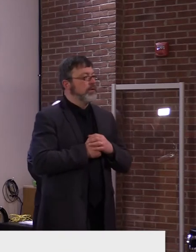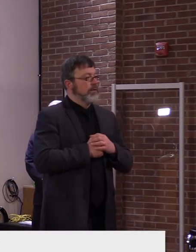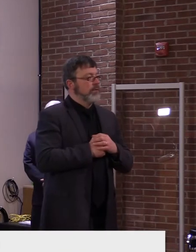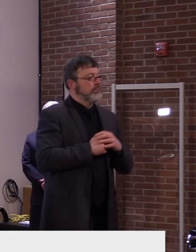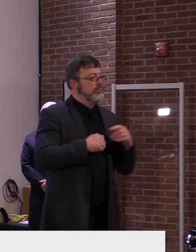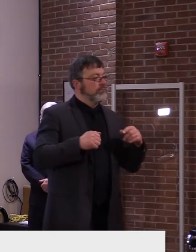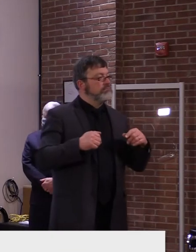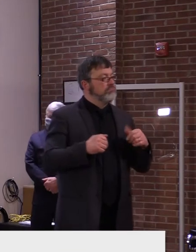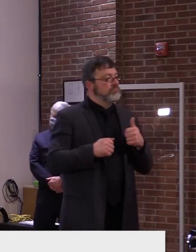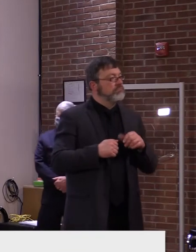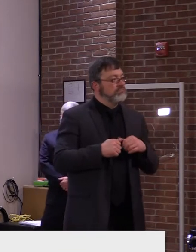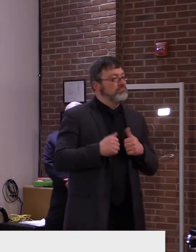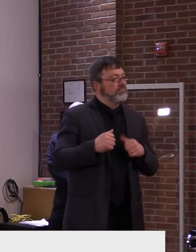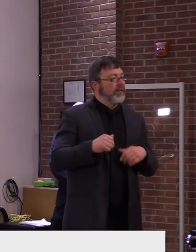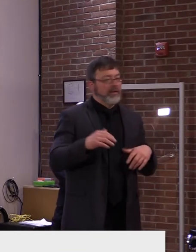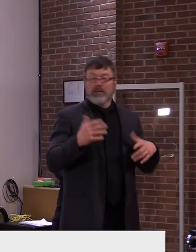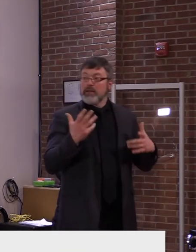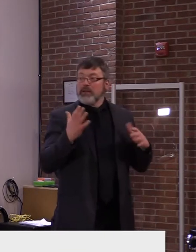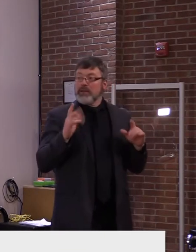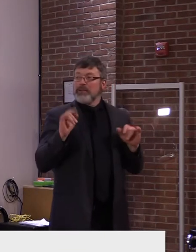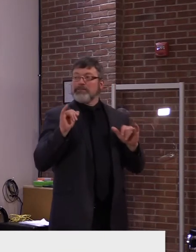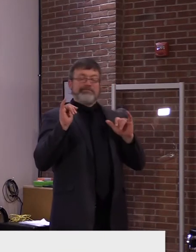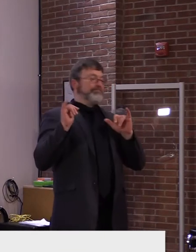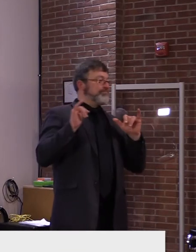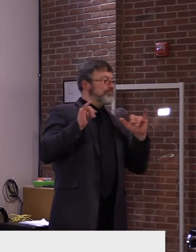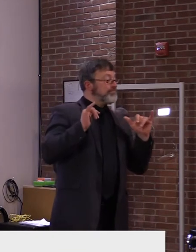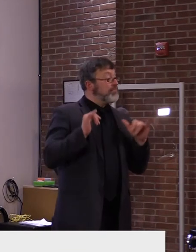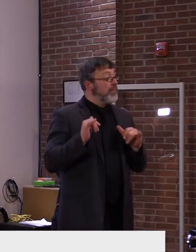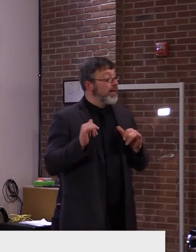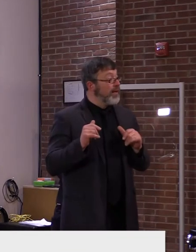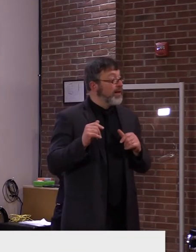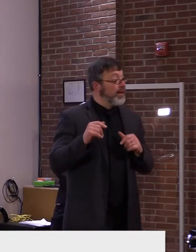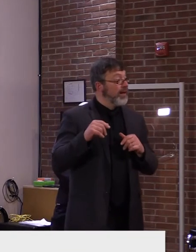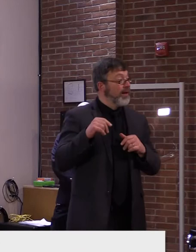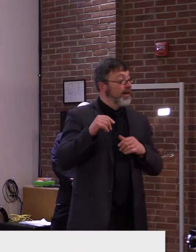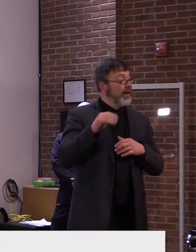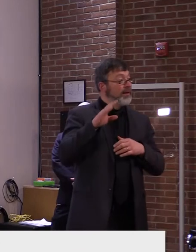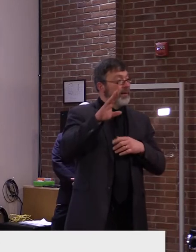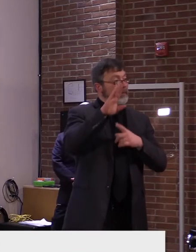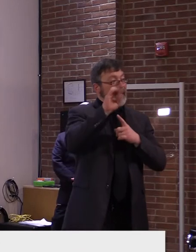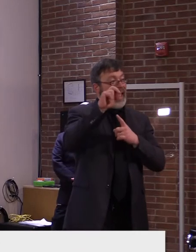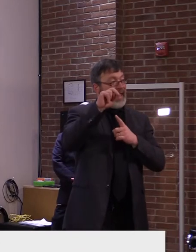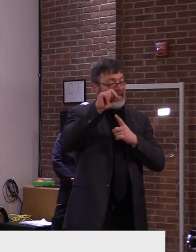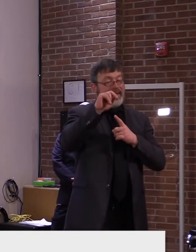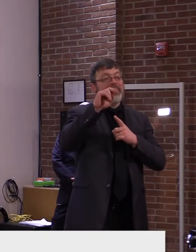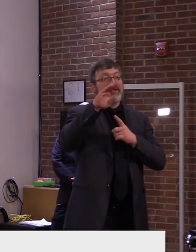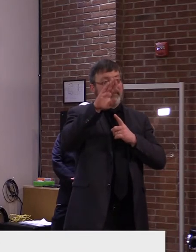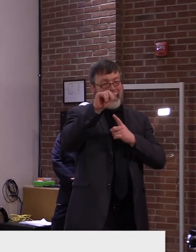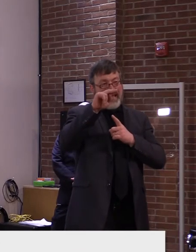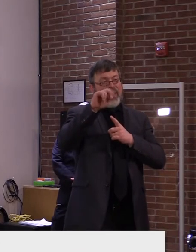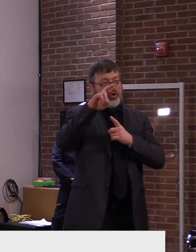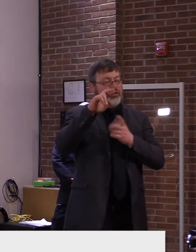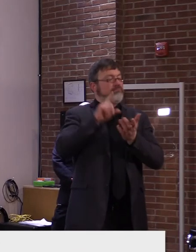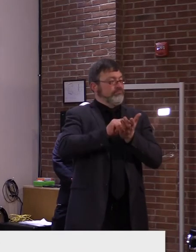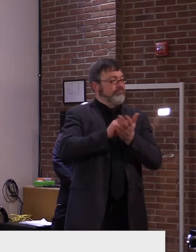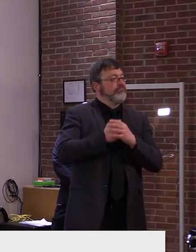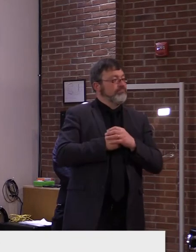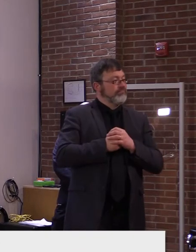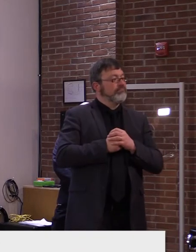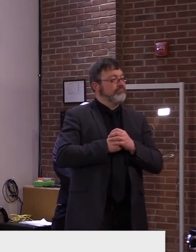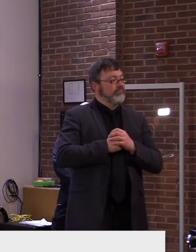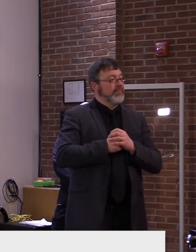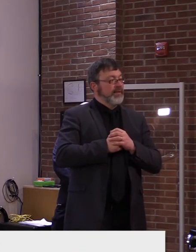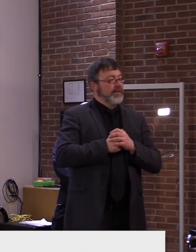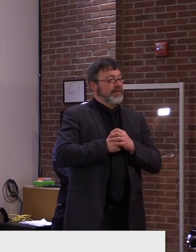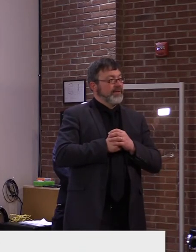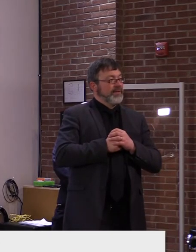Uh, hello, governor. Good afternoon. Good afternoon. Um, on Wednesday, uh, lawmakers who gathered for a news conference on opiate